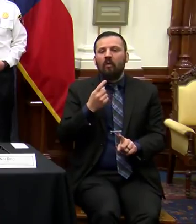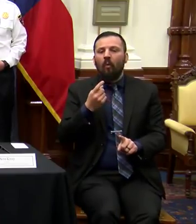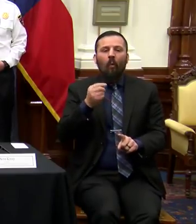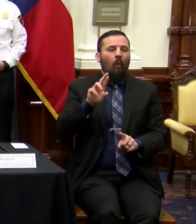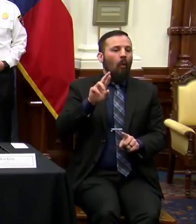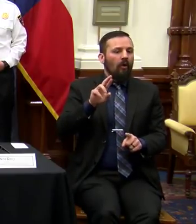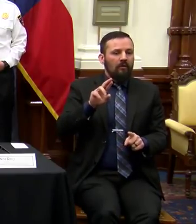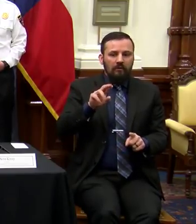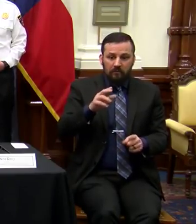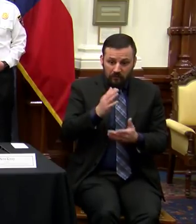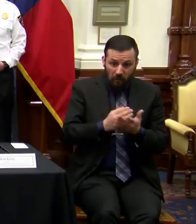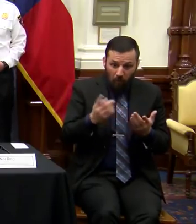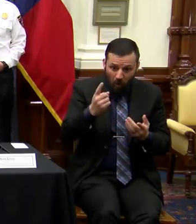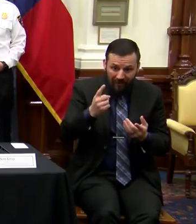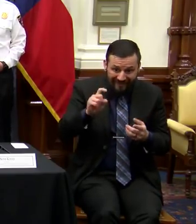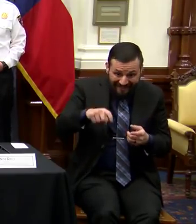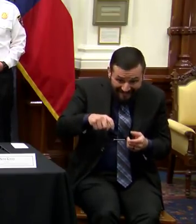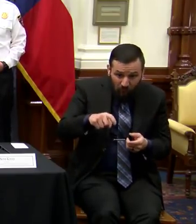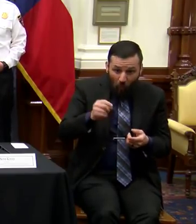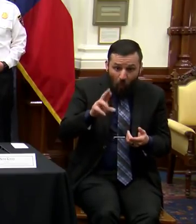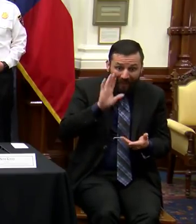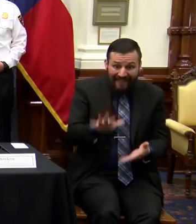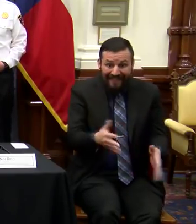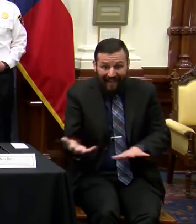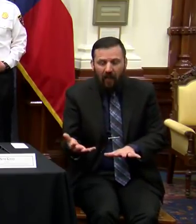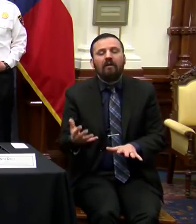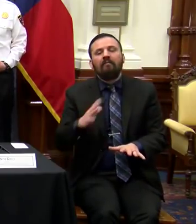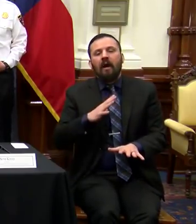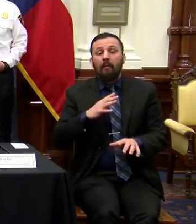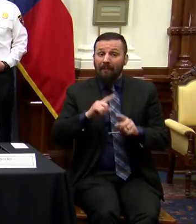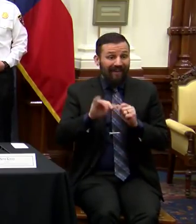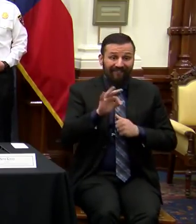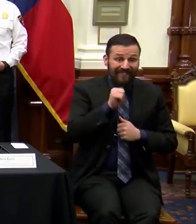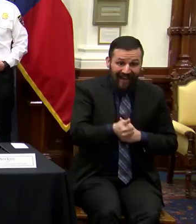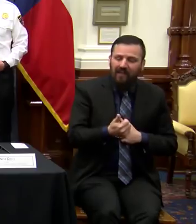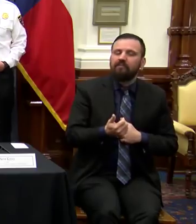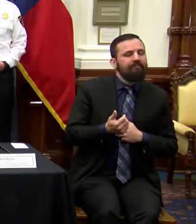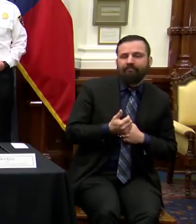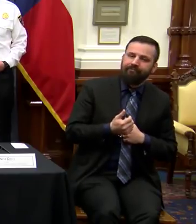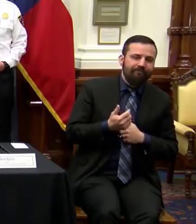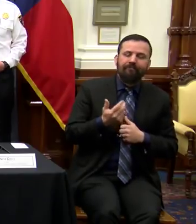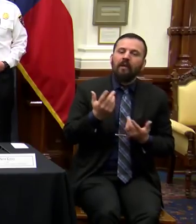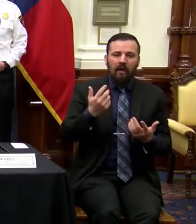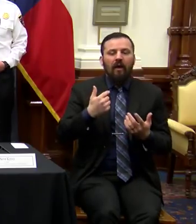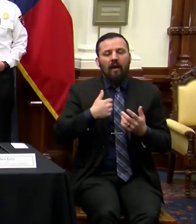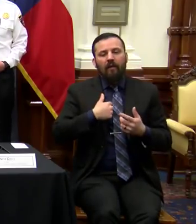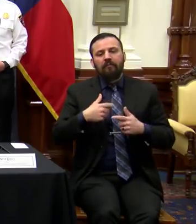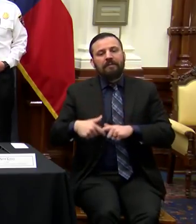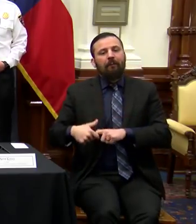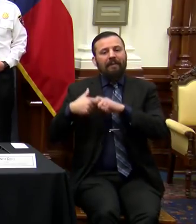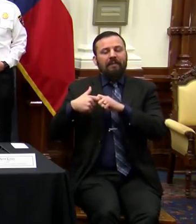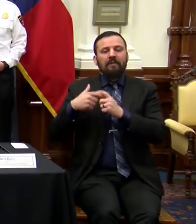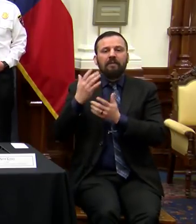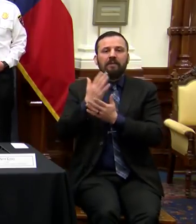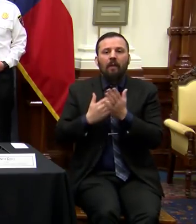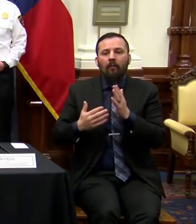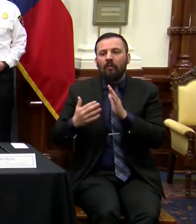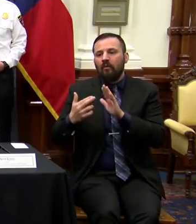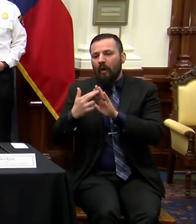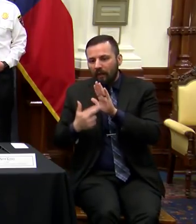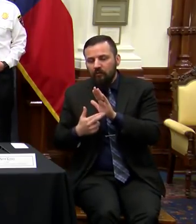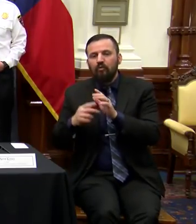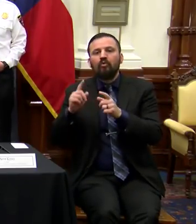preserve the life of a patient. Second, I am suspending certain regulations to increase